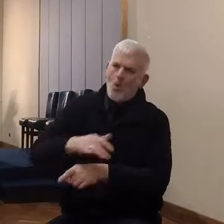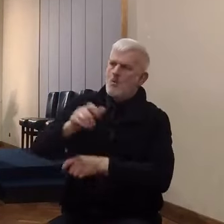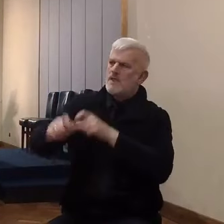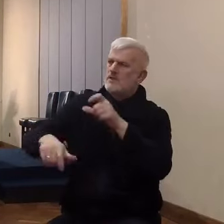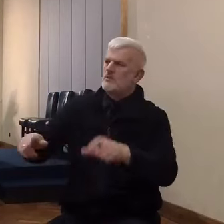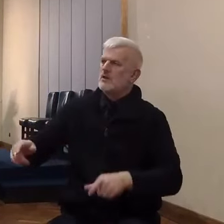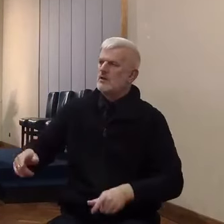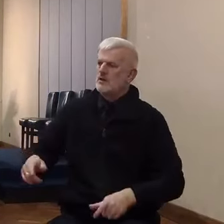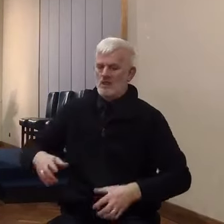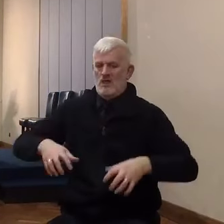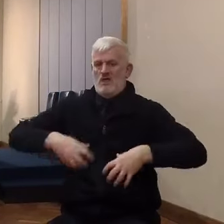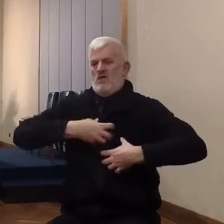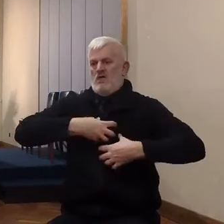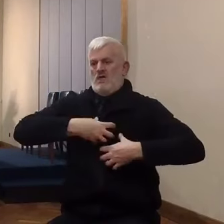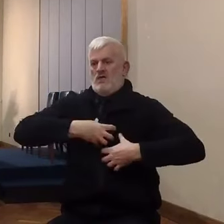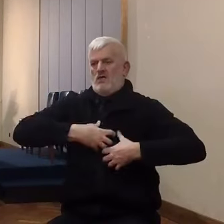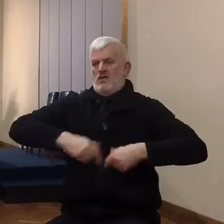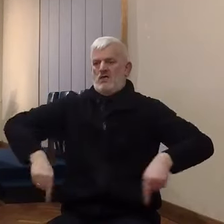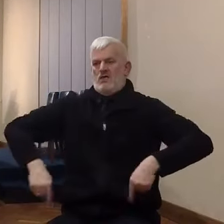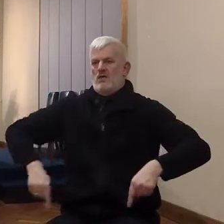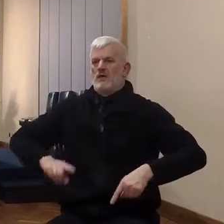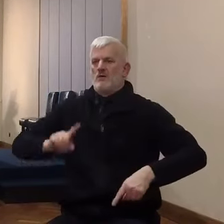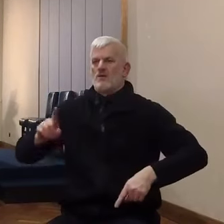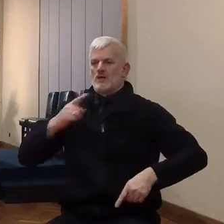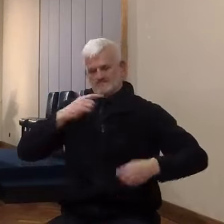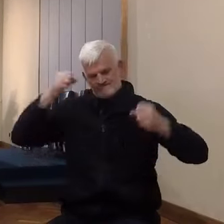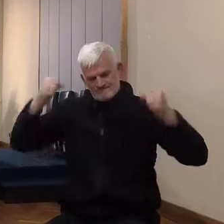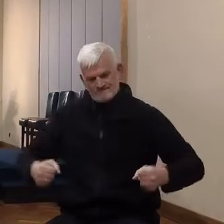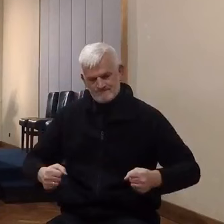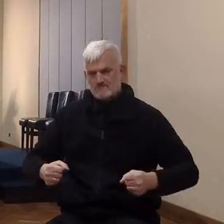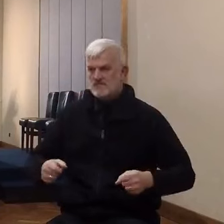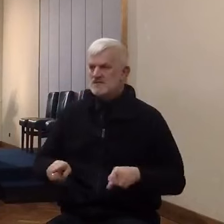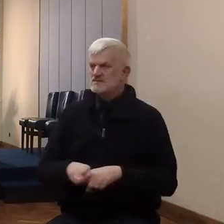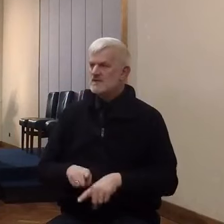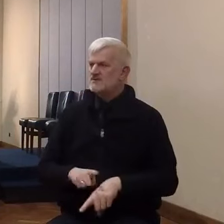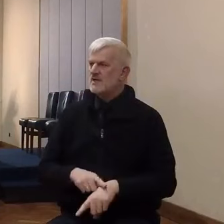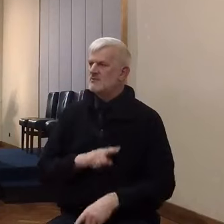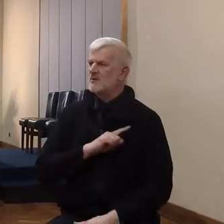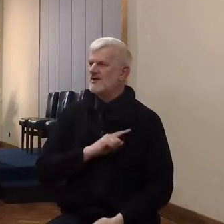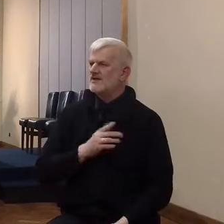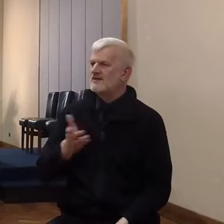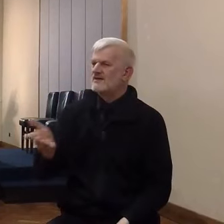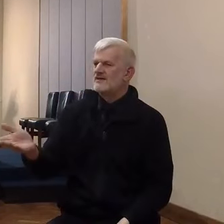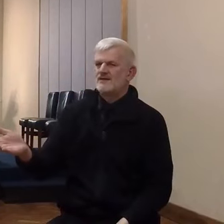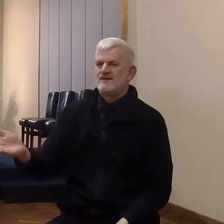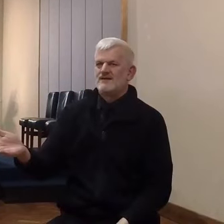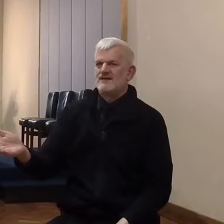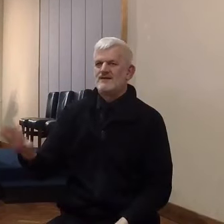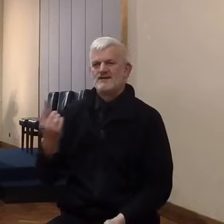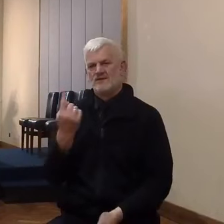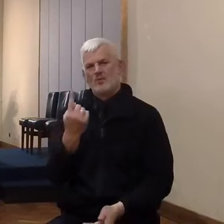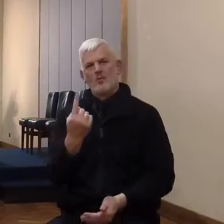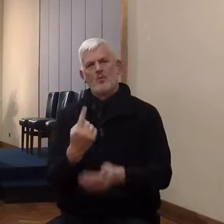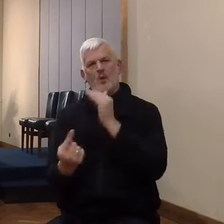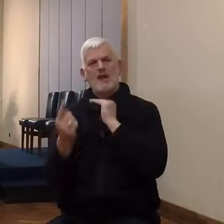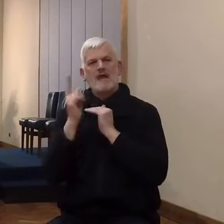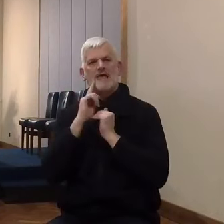heels in determination and obstinacy, even though they're devouralized and terrified